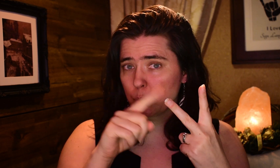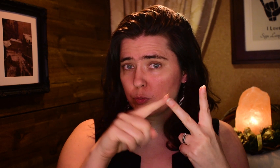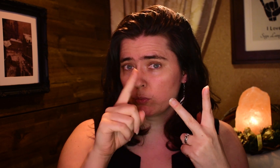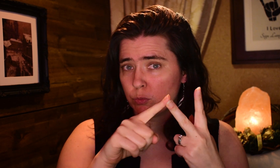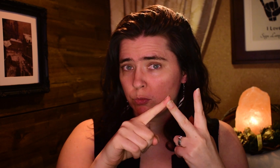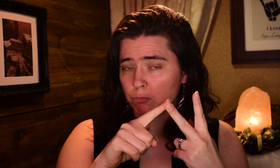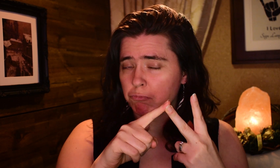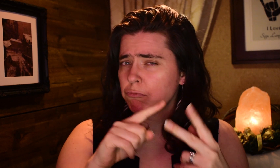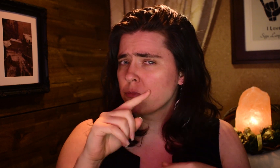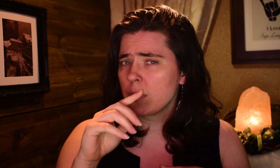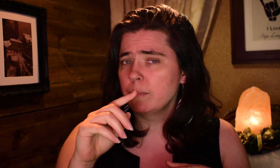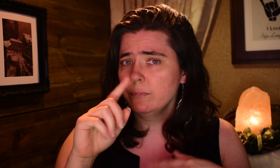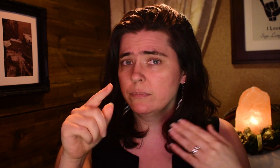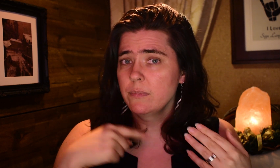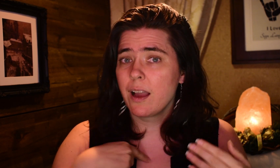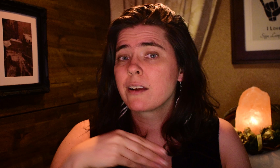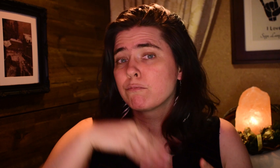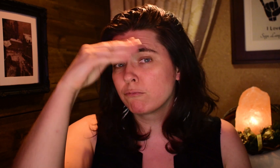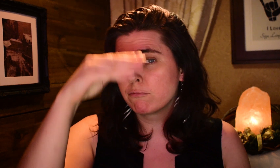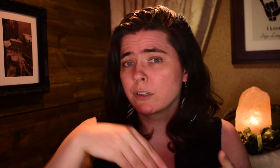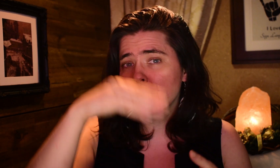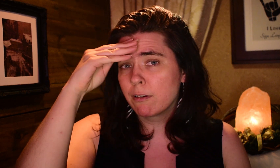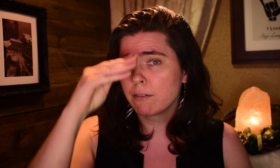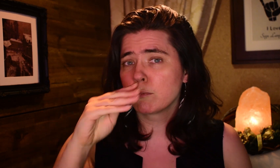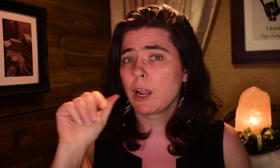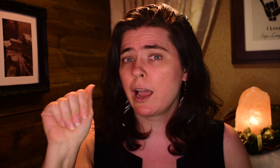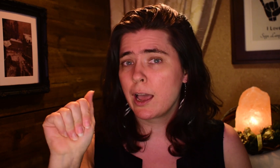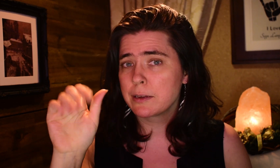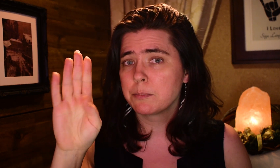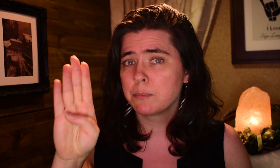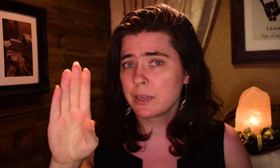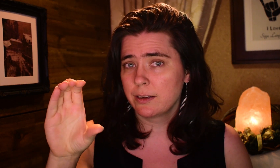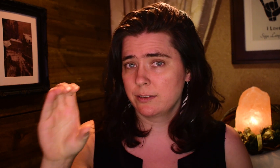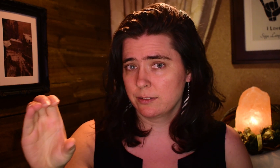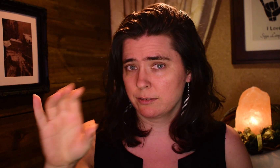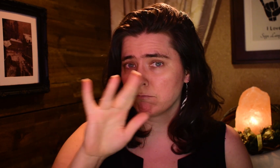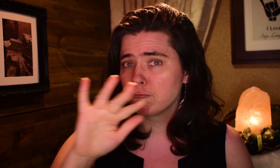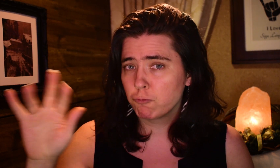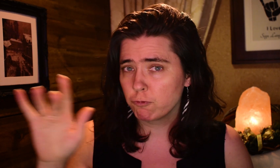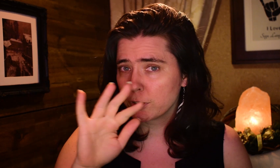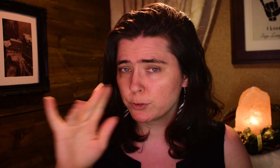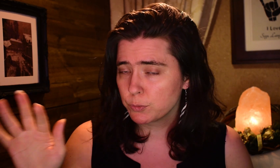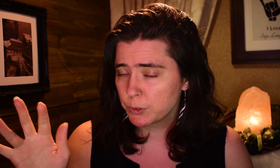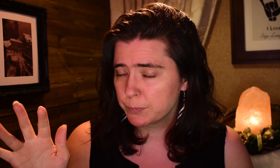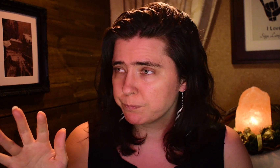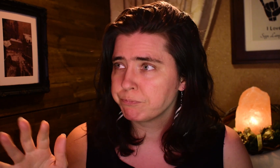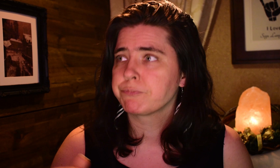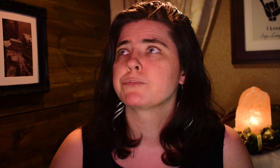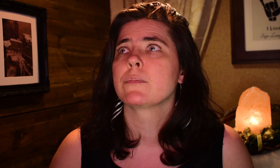grew up, and I was... I learned the ABCs. To fingerspell